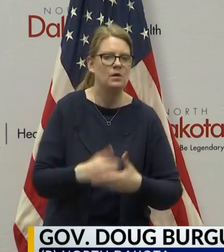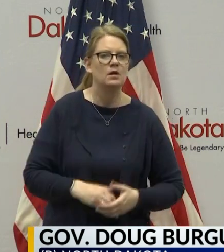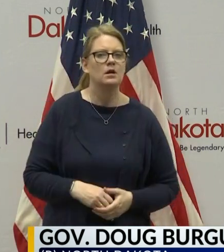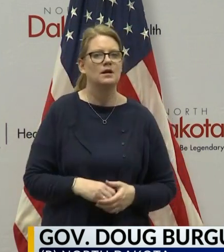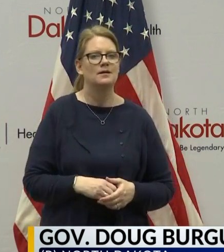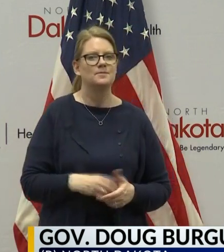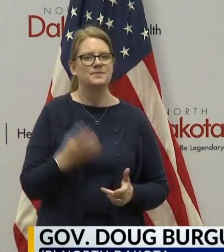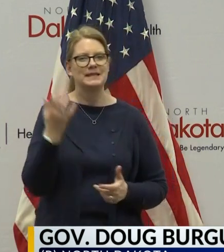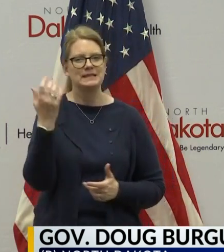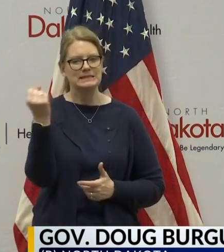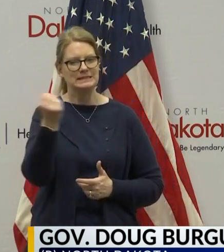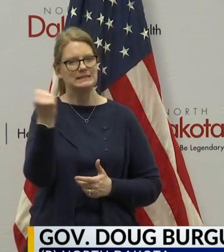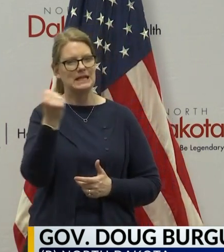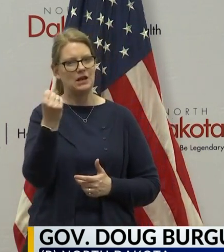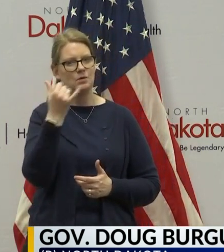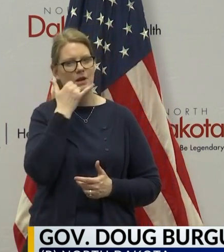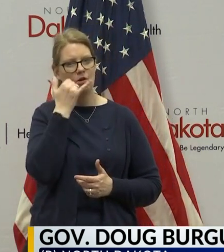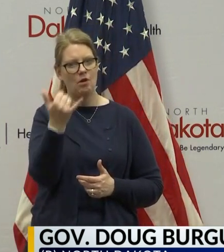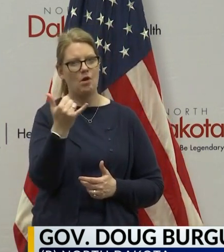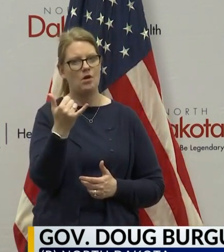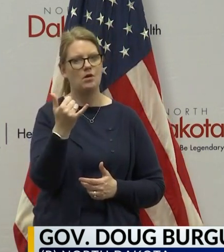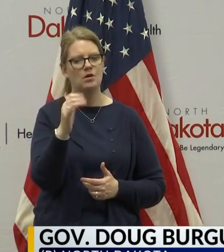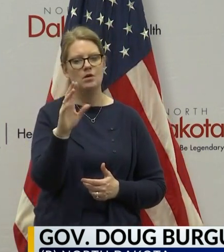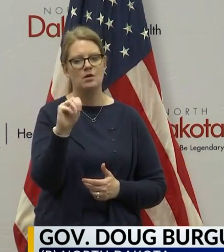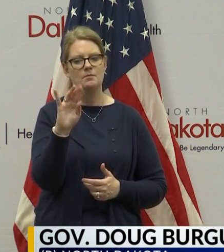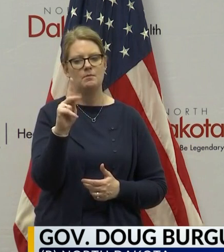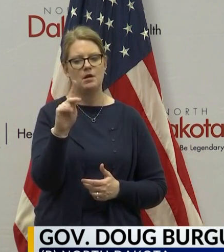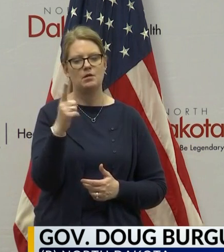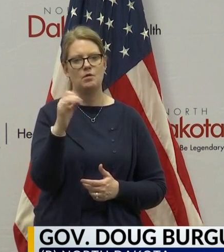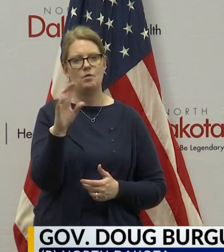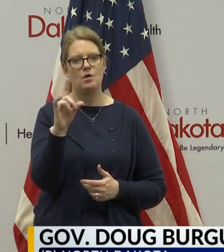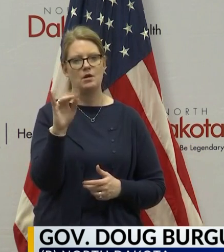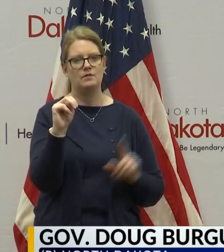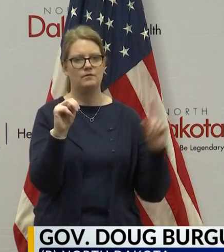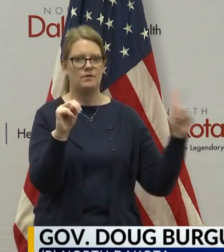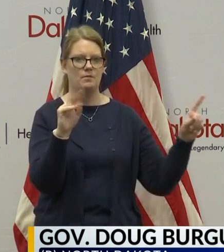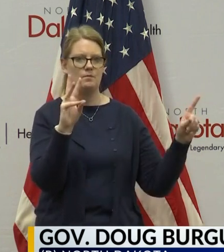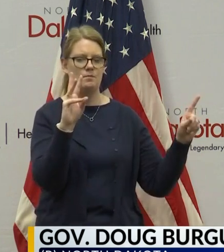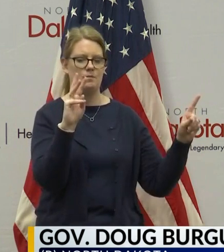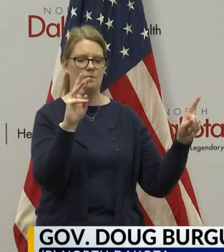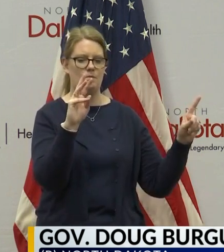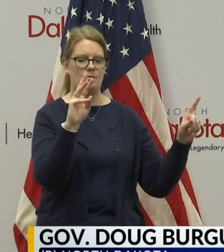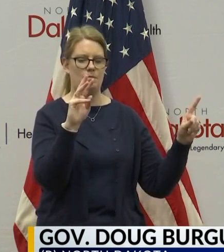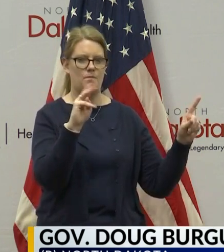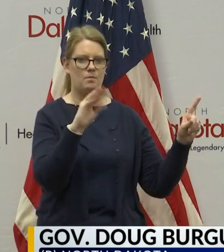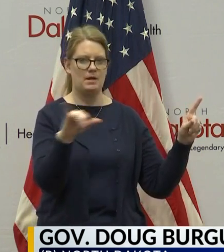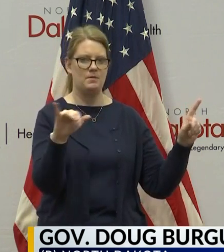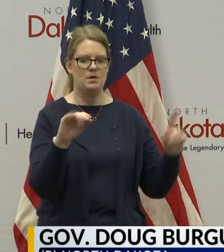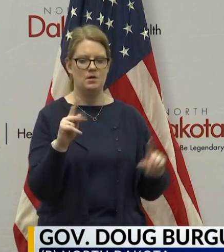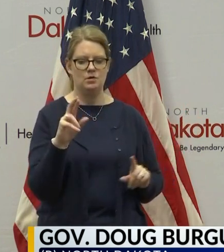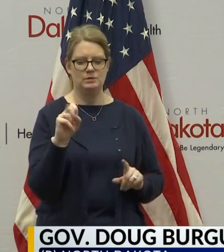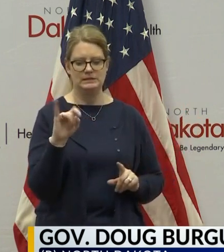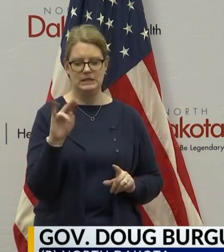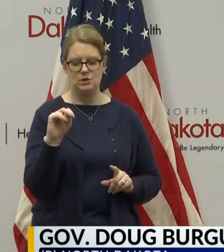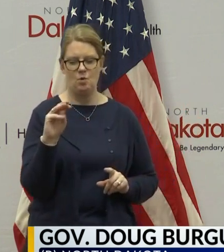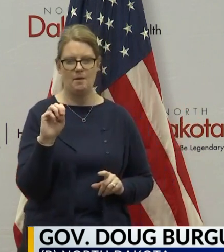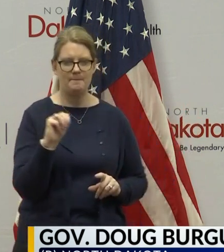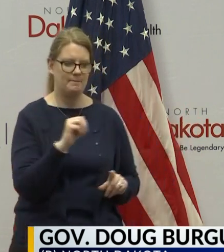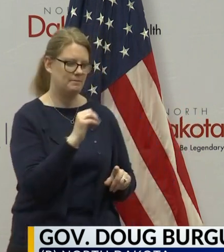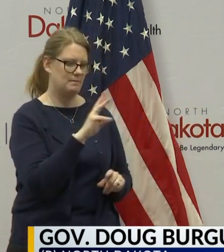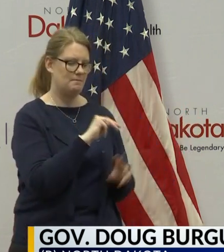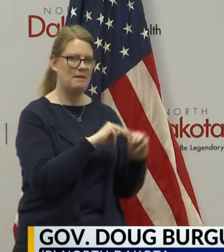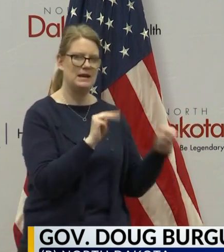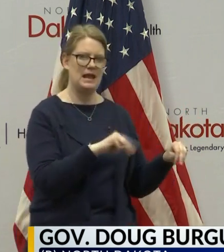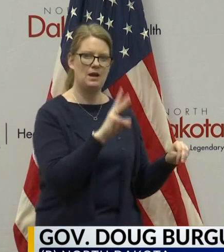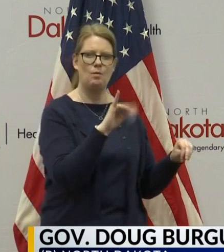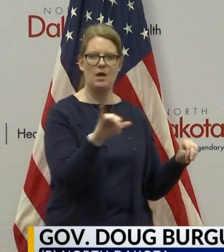with Governor Mark Gordon from Wyoming, Steve Bullock from Montana, and Christine Ohm and myself, just the four of us on the